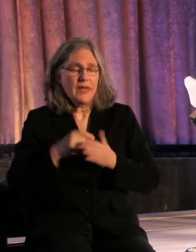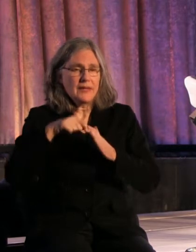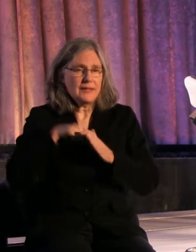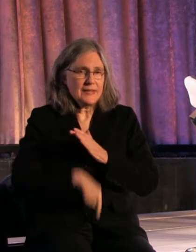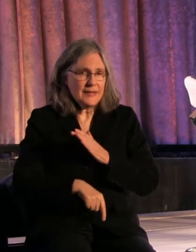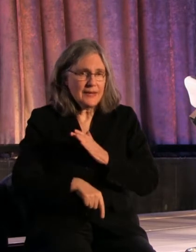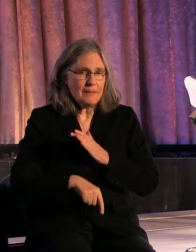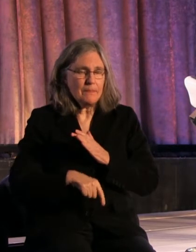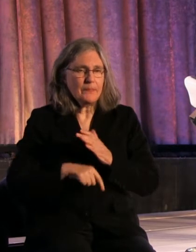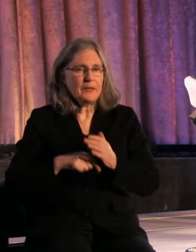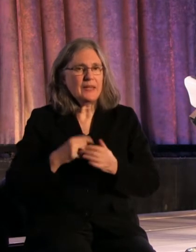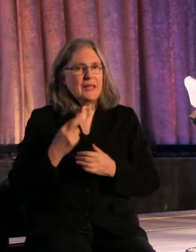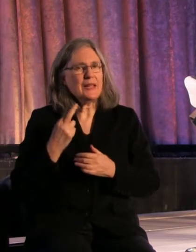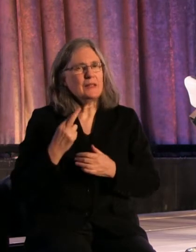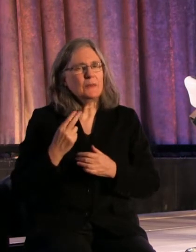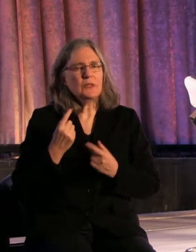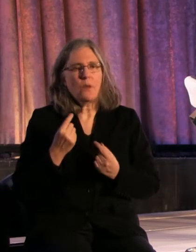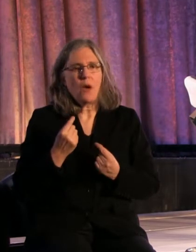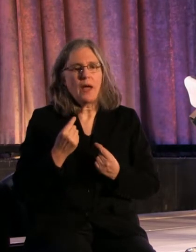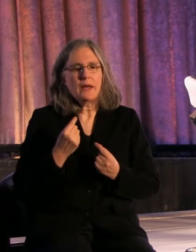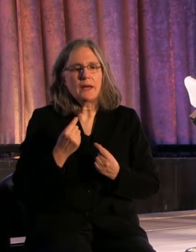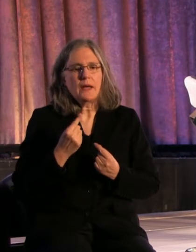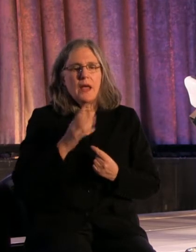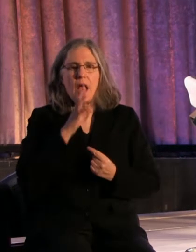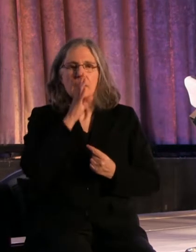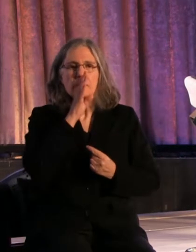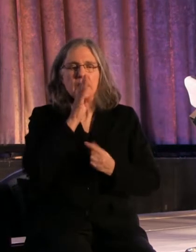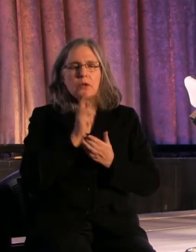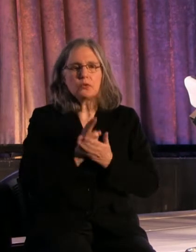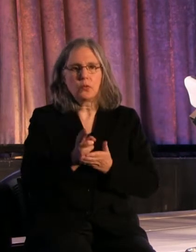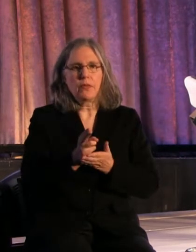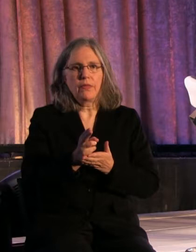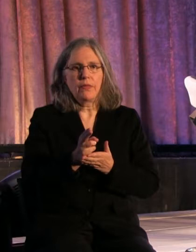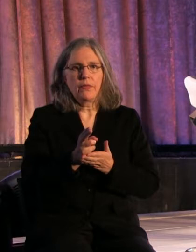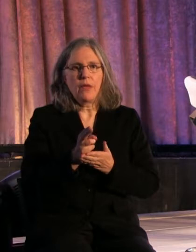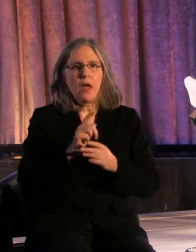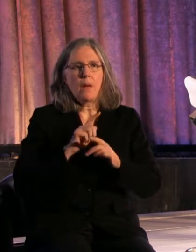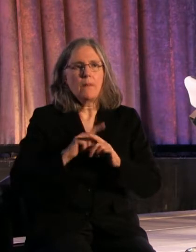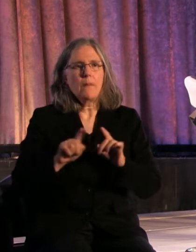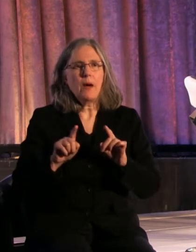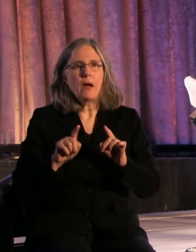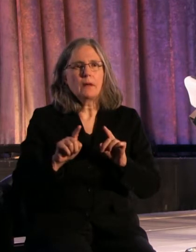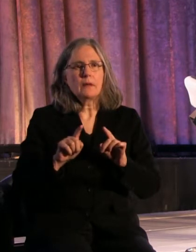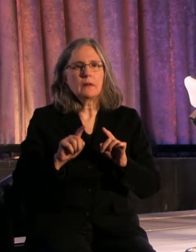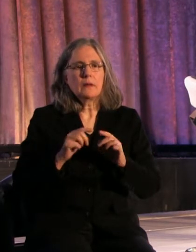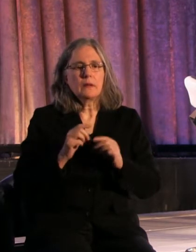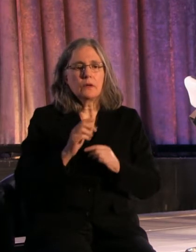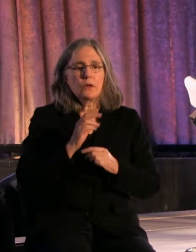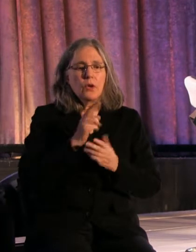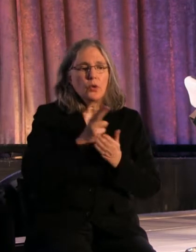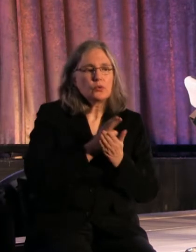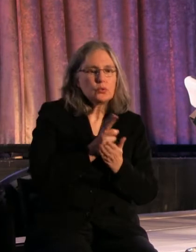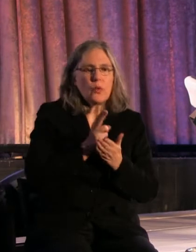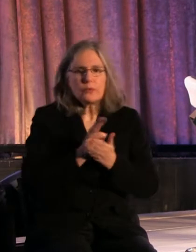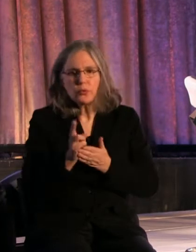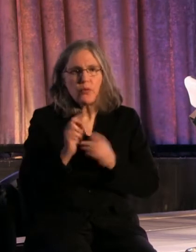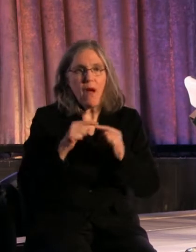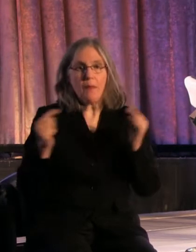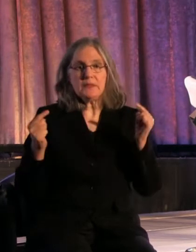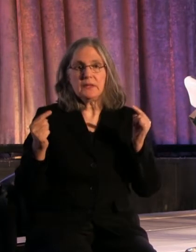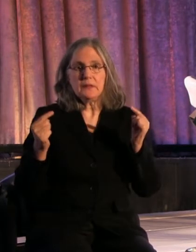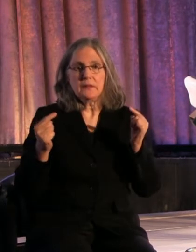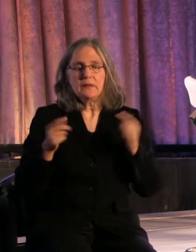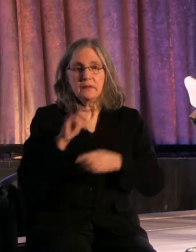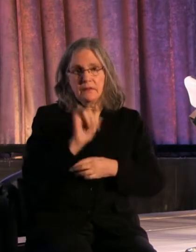the speaking of truths, but the speaking of contradictory truths. So one thing I